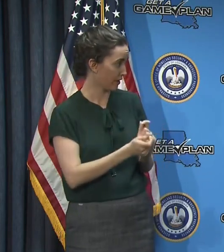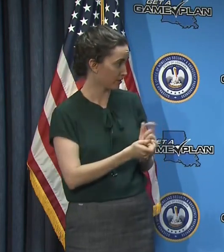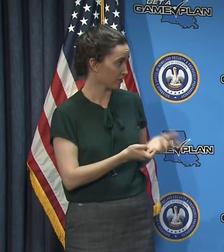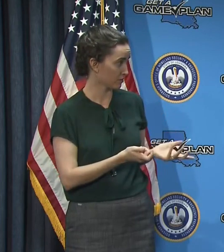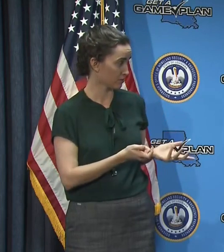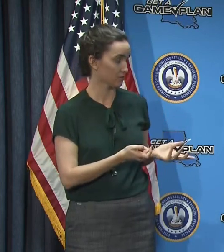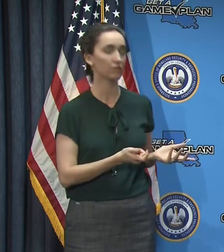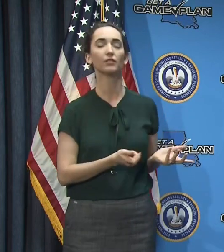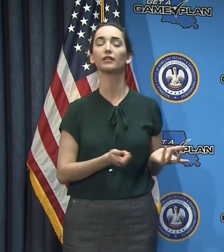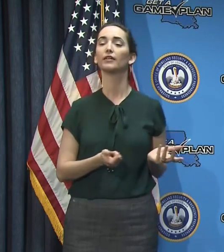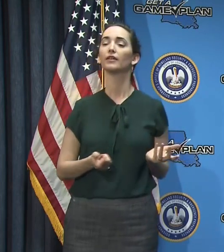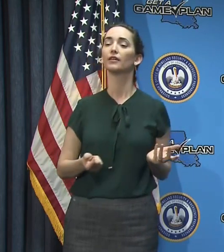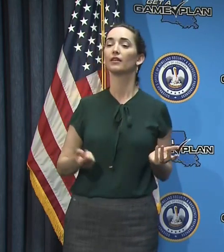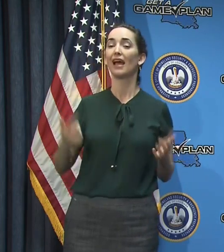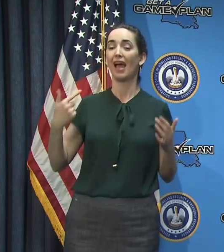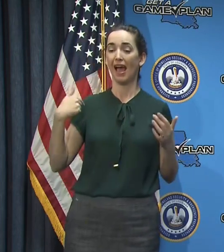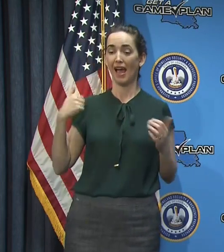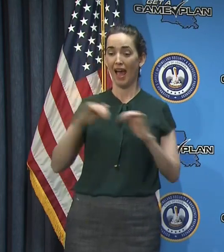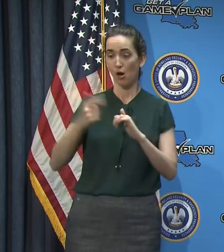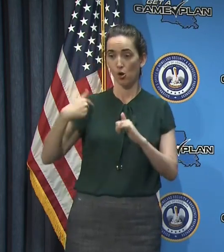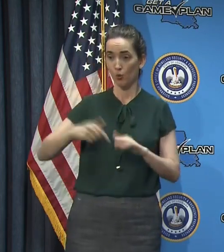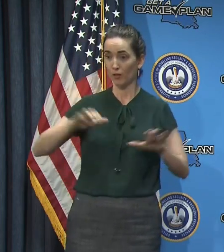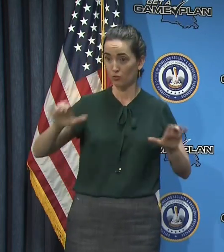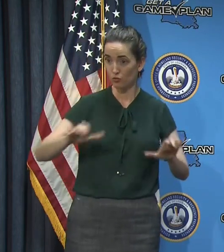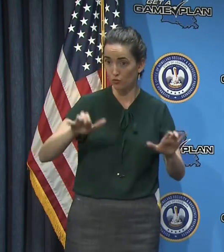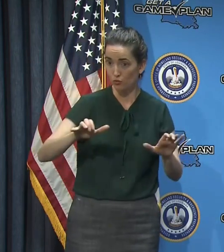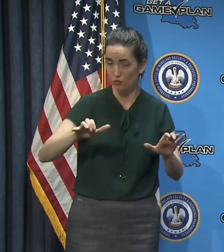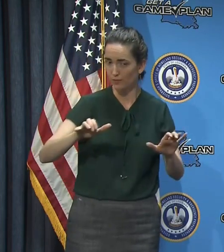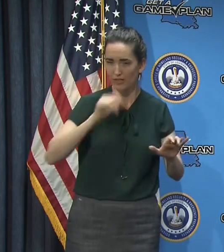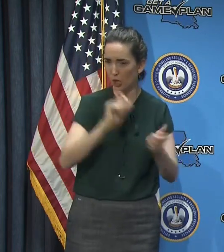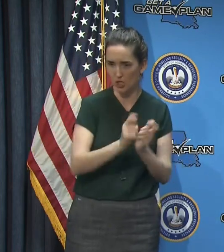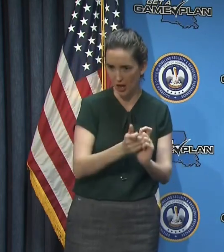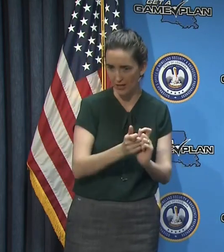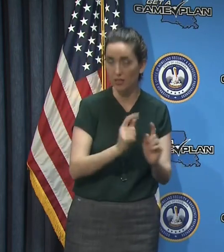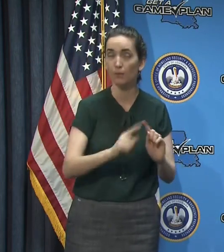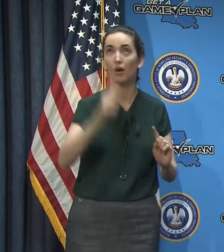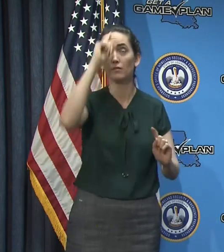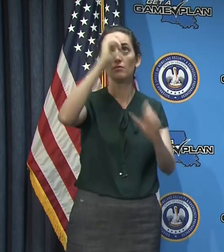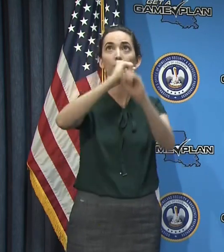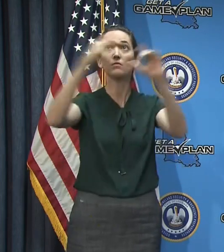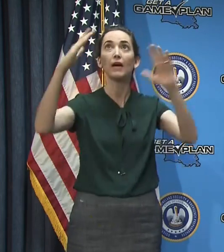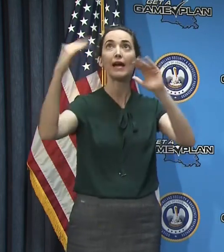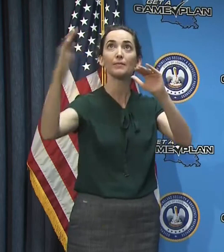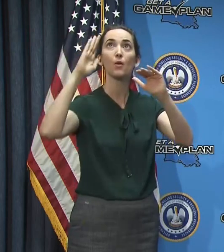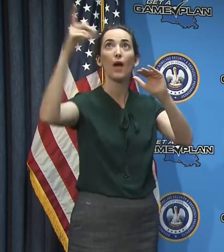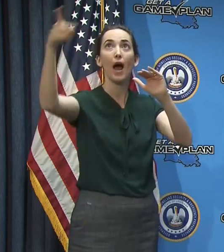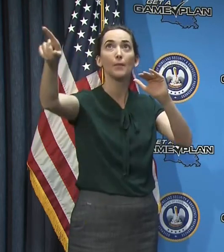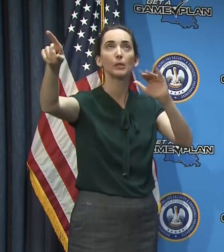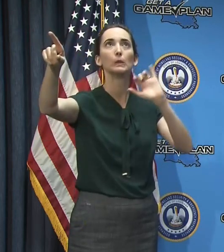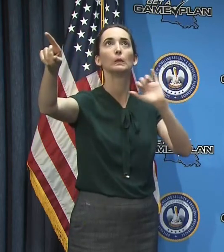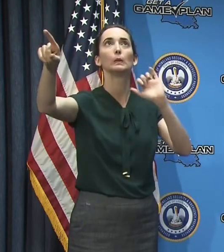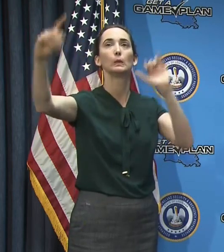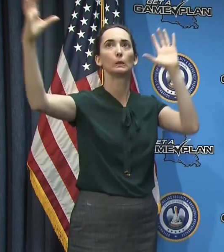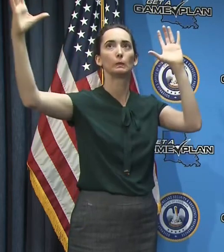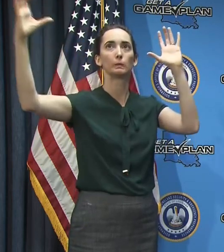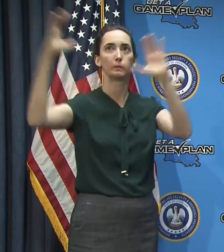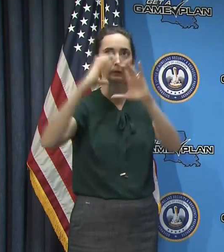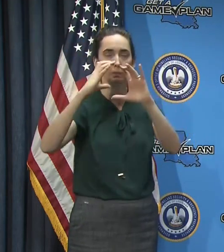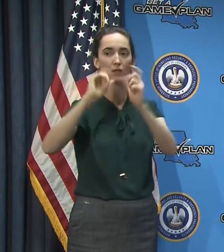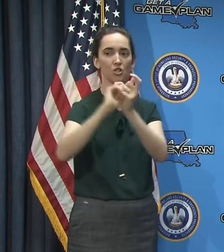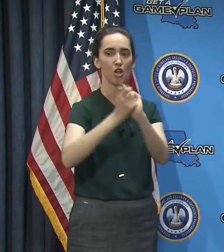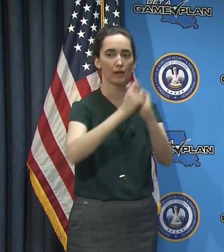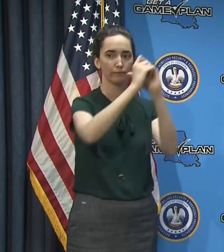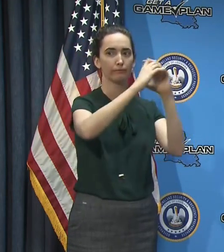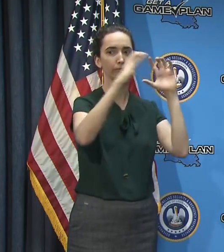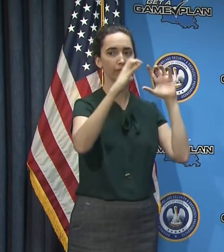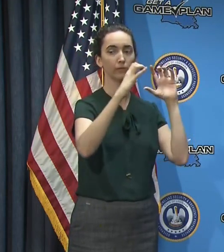change our, um, what we anticipate will happen, what our expectations are. Uh, we've been told for a number of days now,